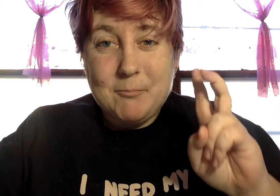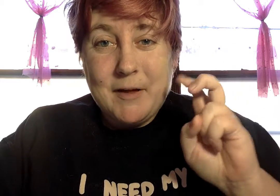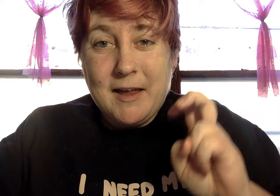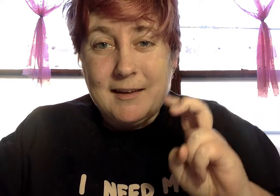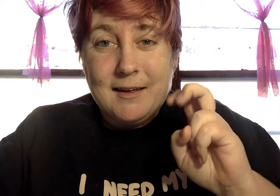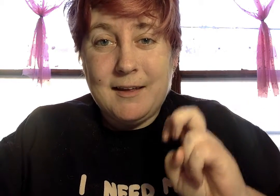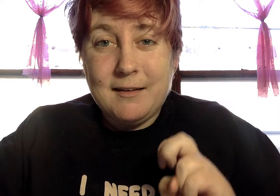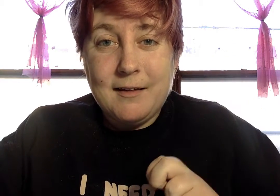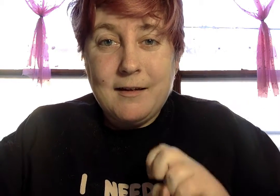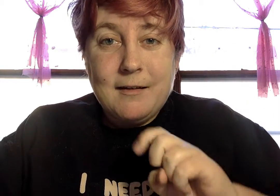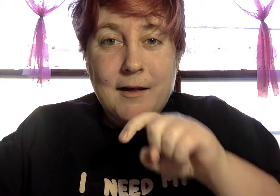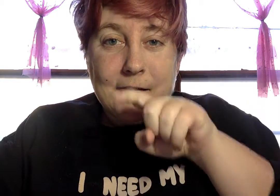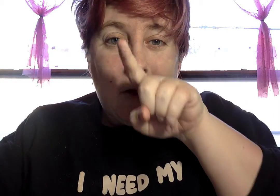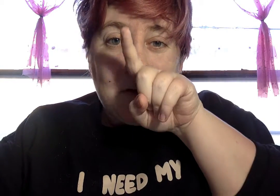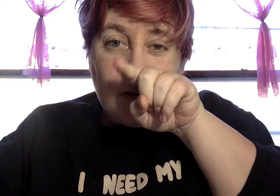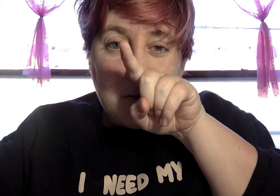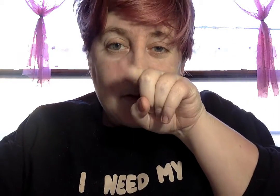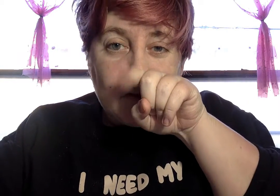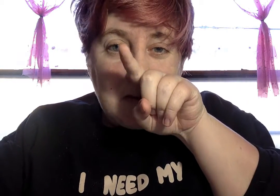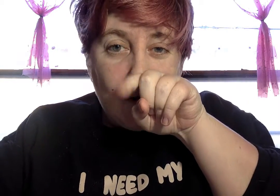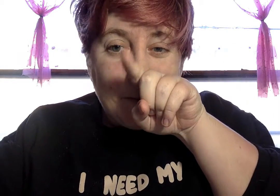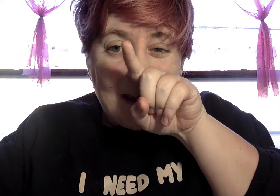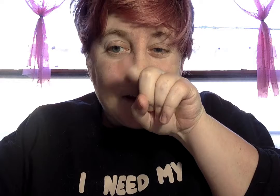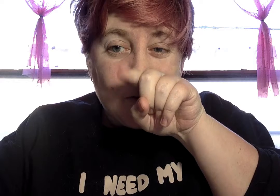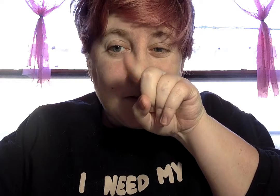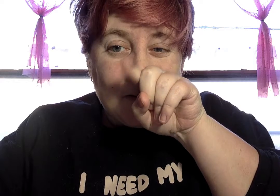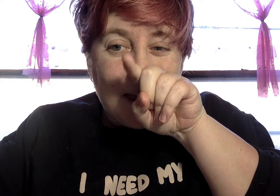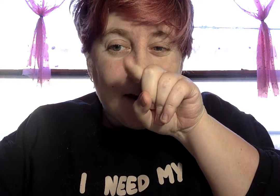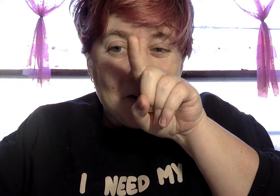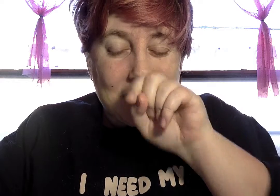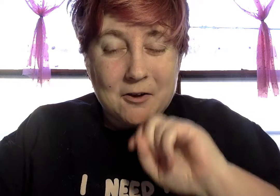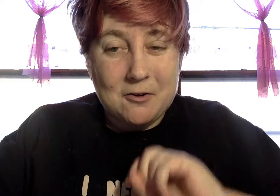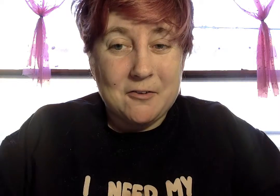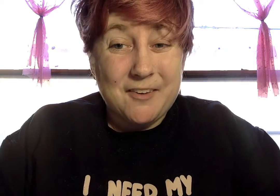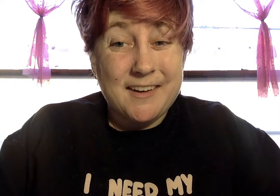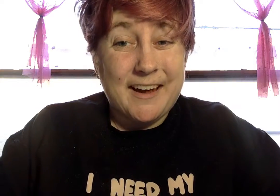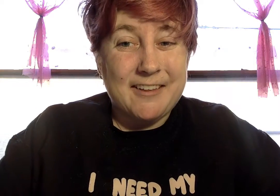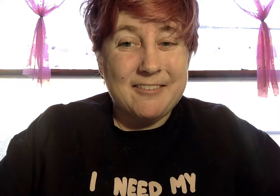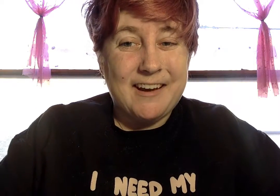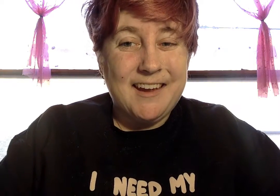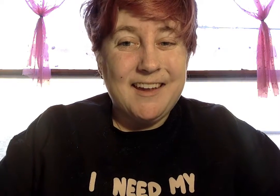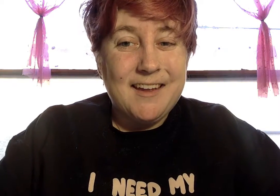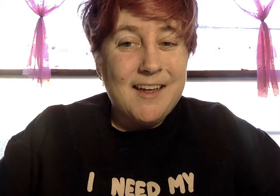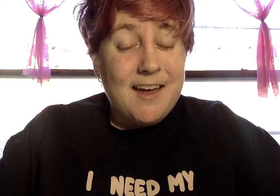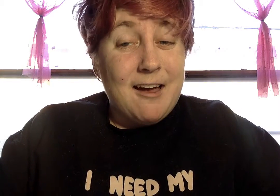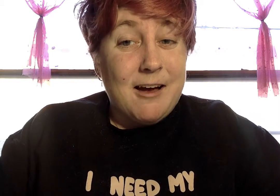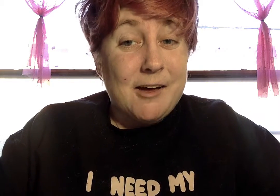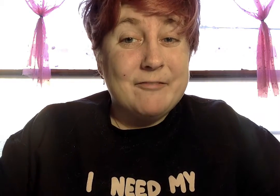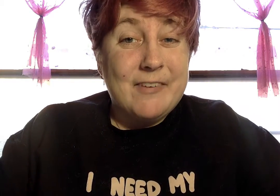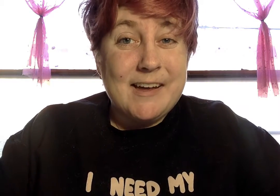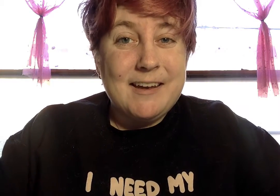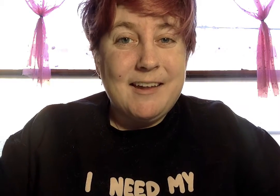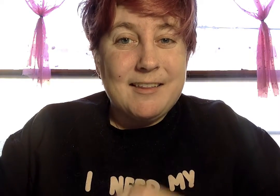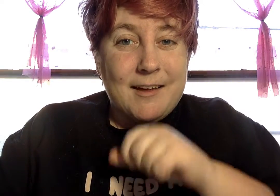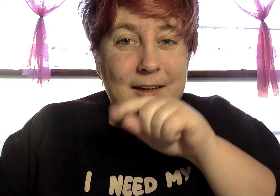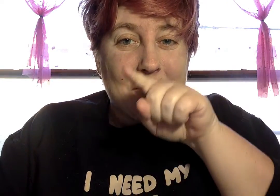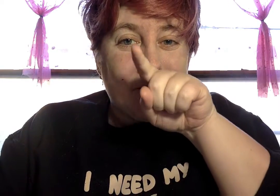bunny and also a snowman with a carrot nose. Are you guys ready? A funny little